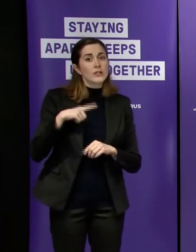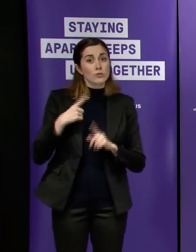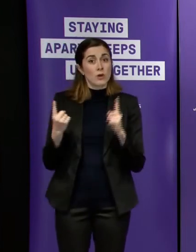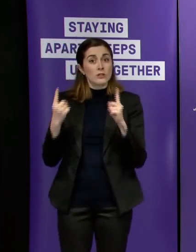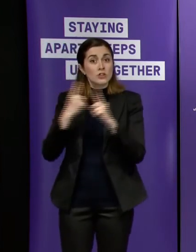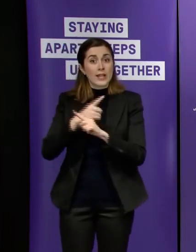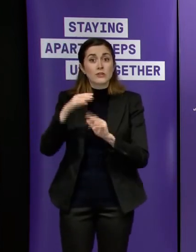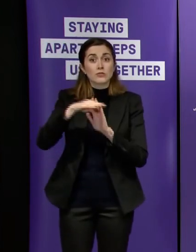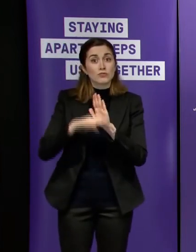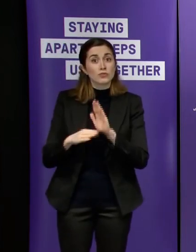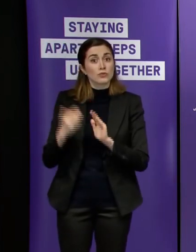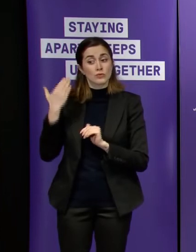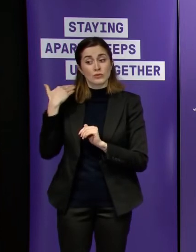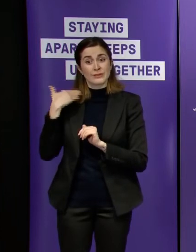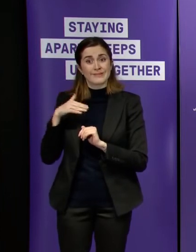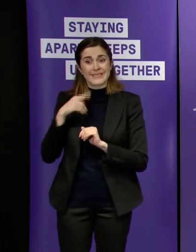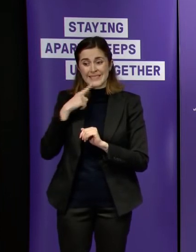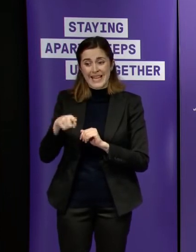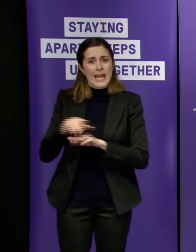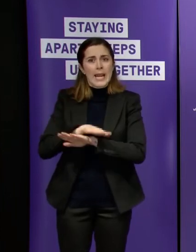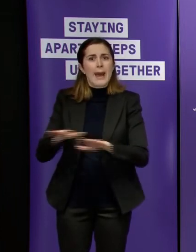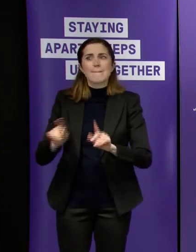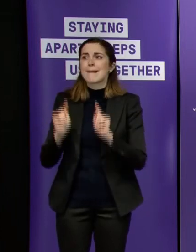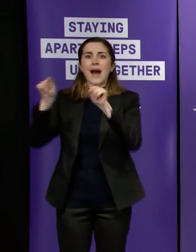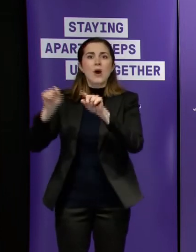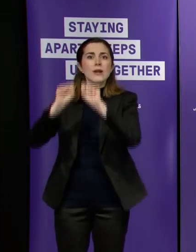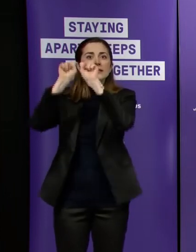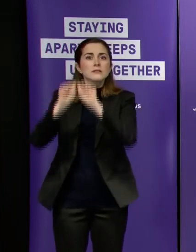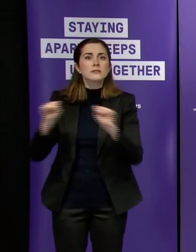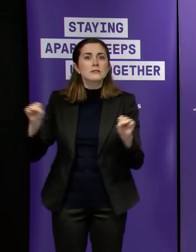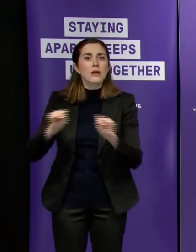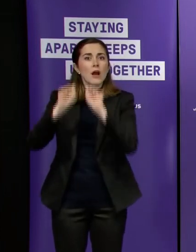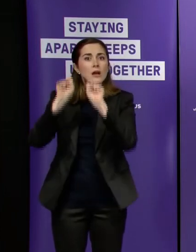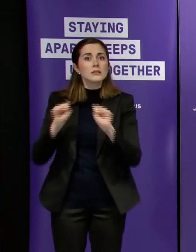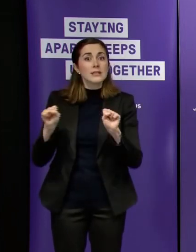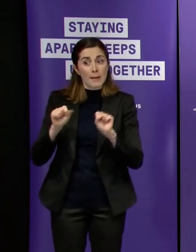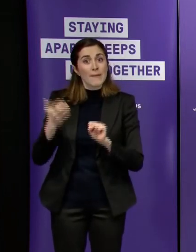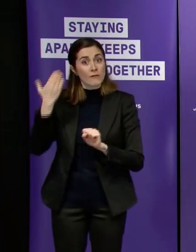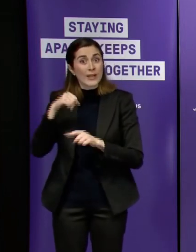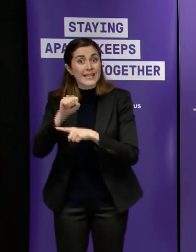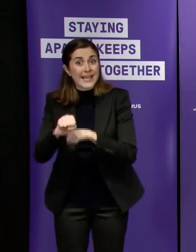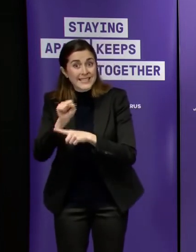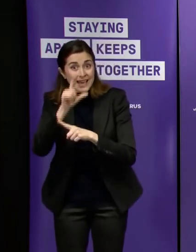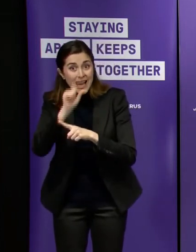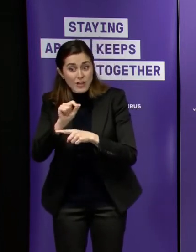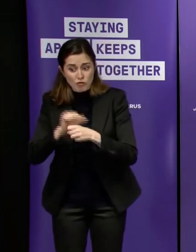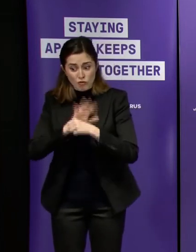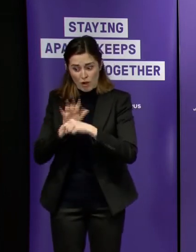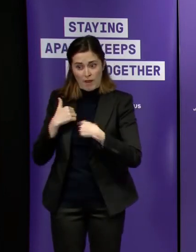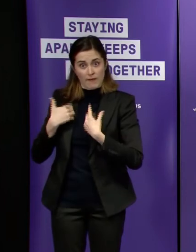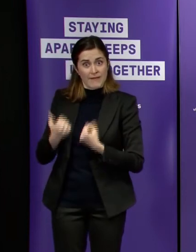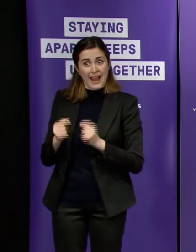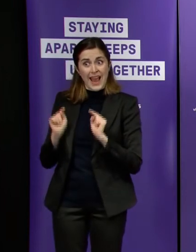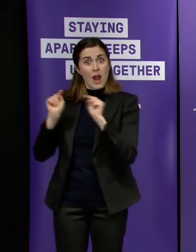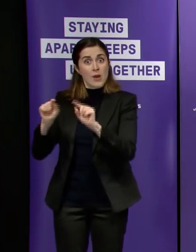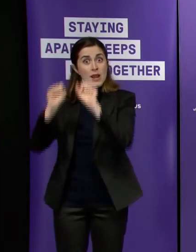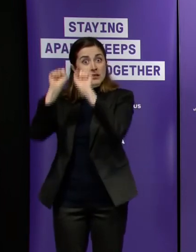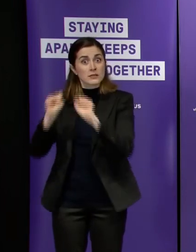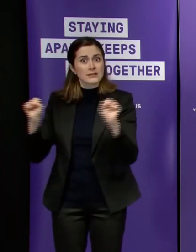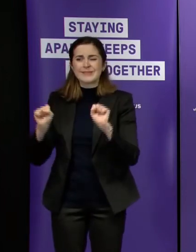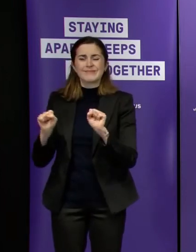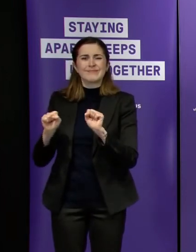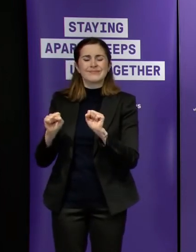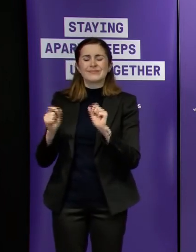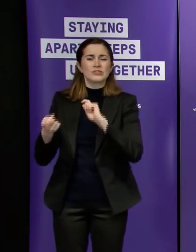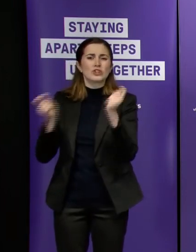easier that's not an easy decision to make in some respects but it was the right one to make and why was it why was it there well again